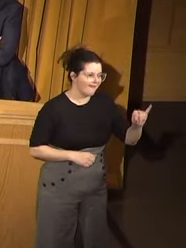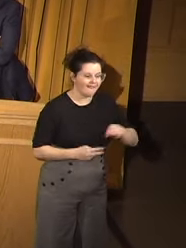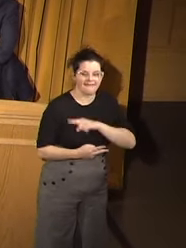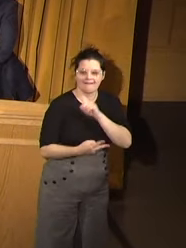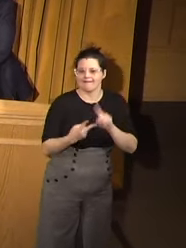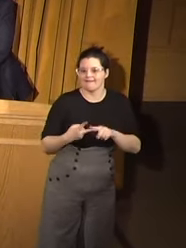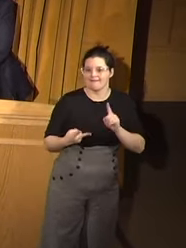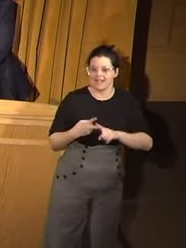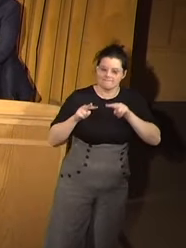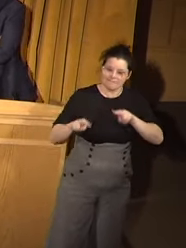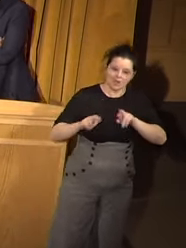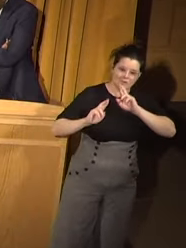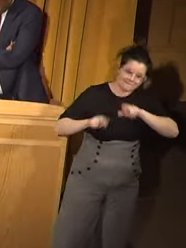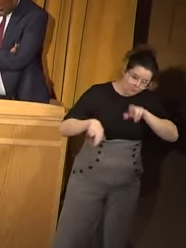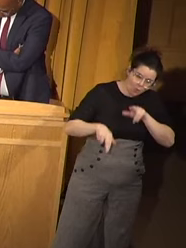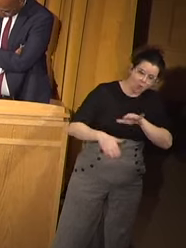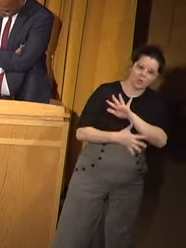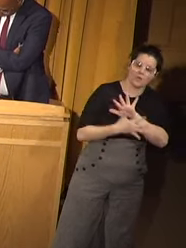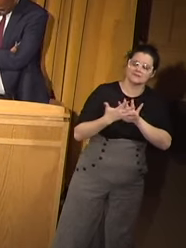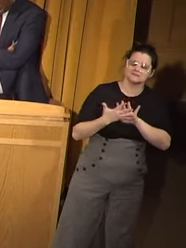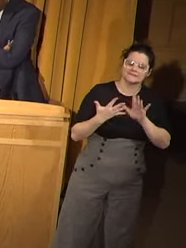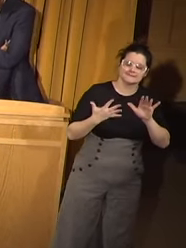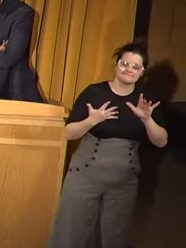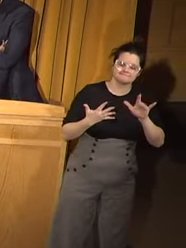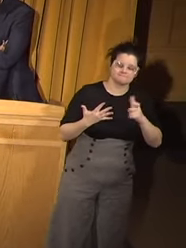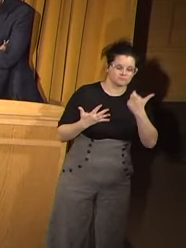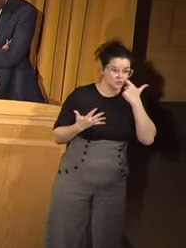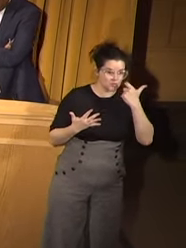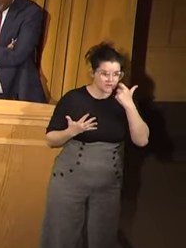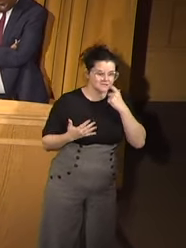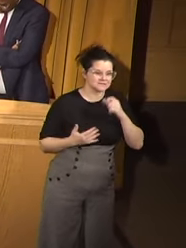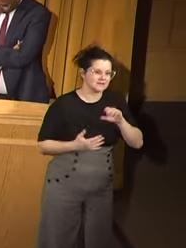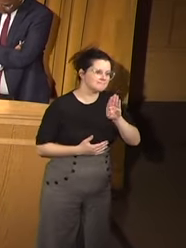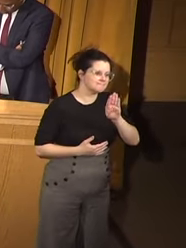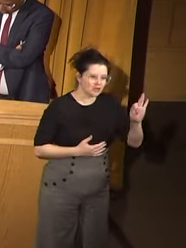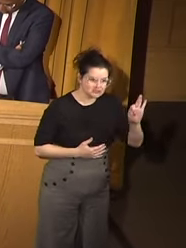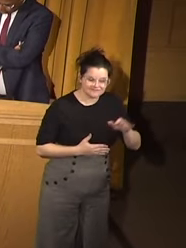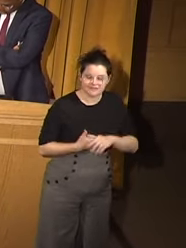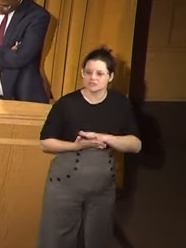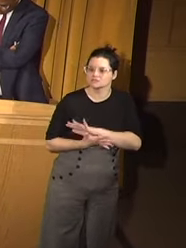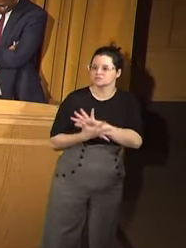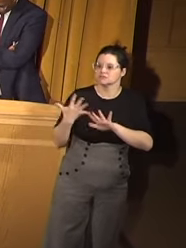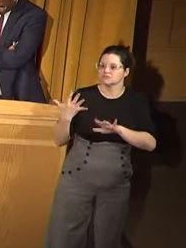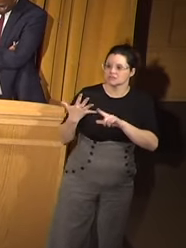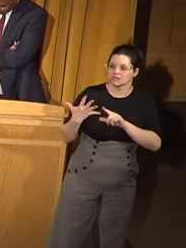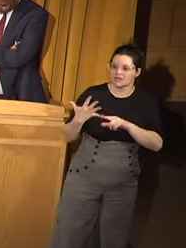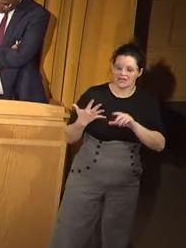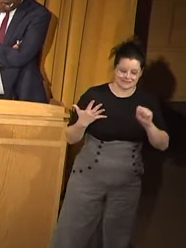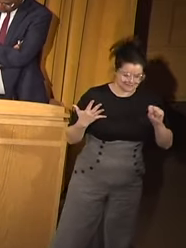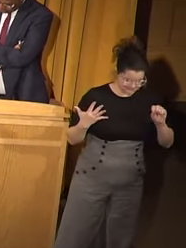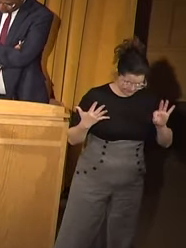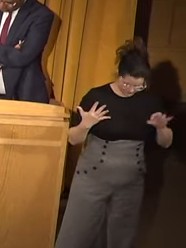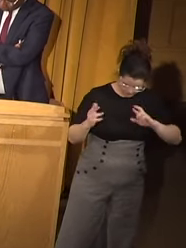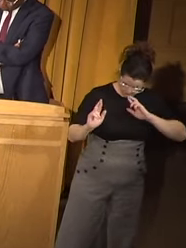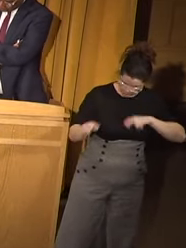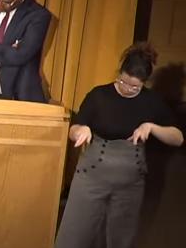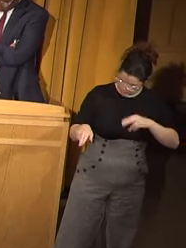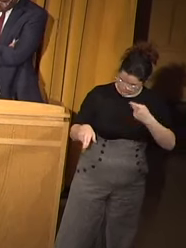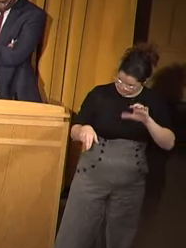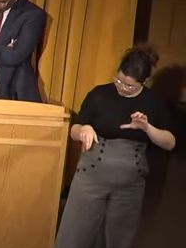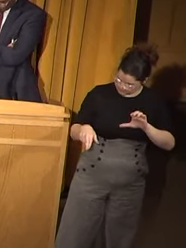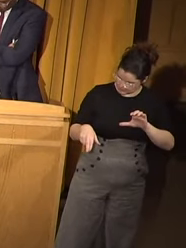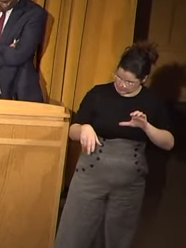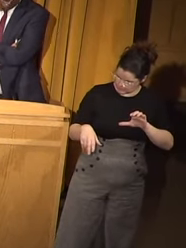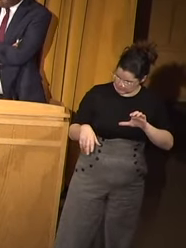the monitoring reports that we've done recently in Bakersfield. Are the San Francisco reports public? Yeah.